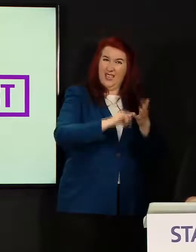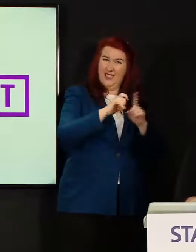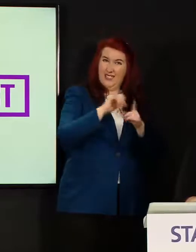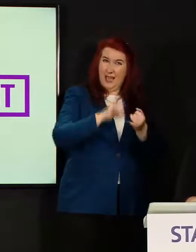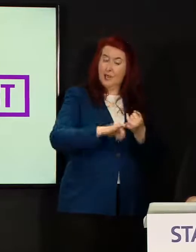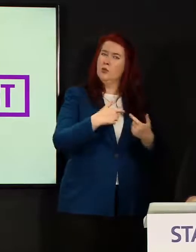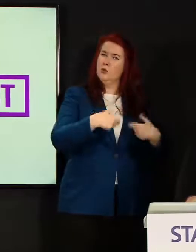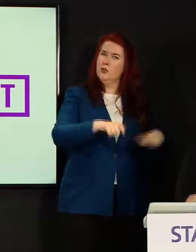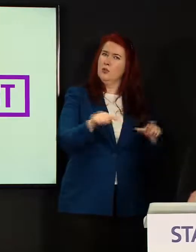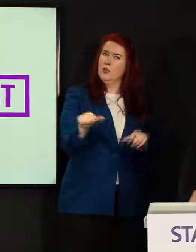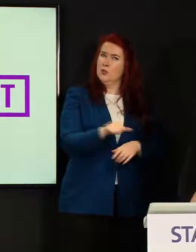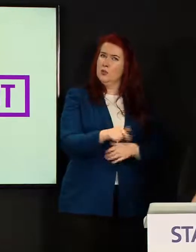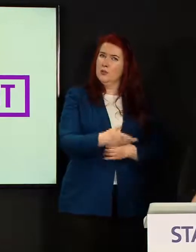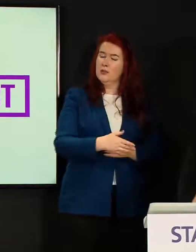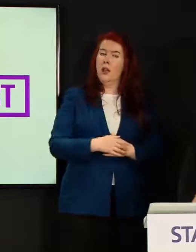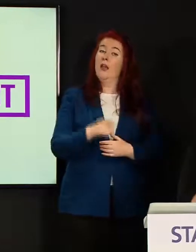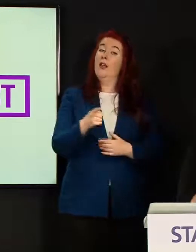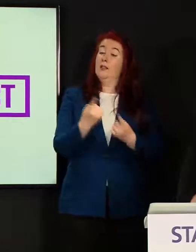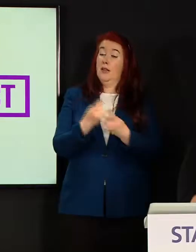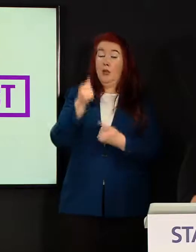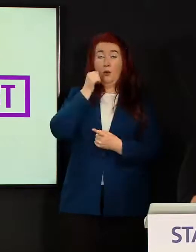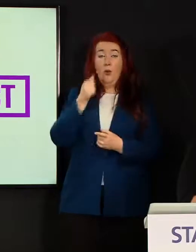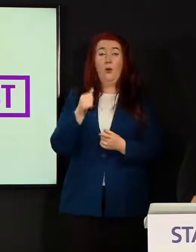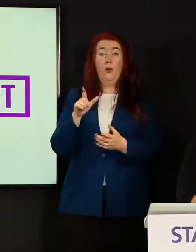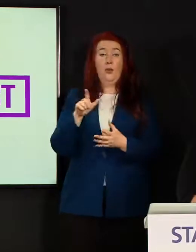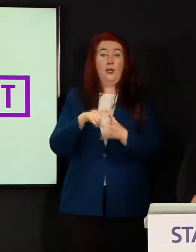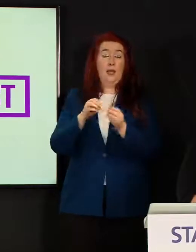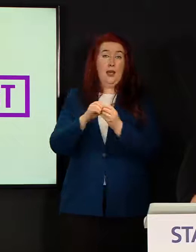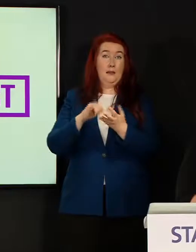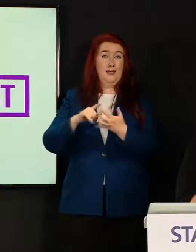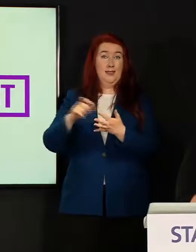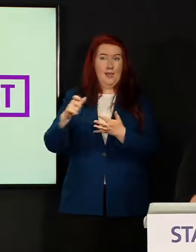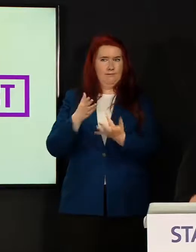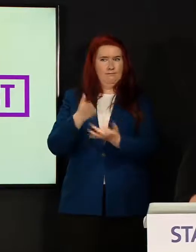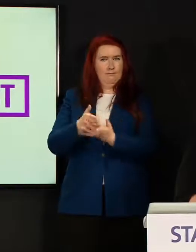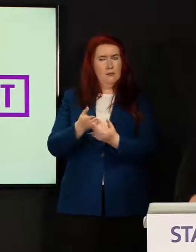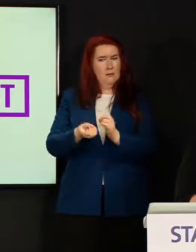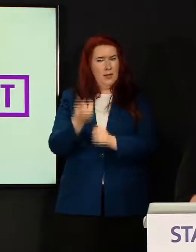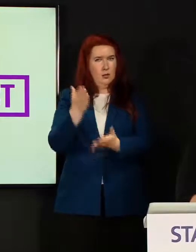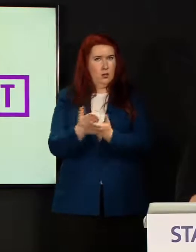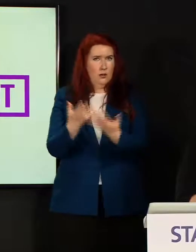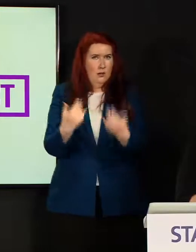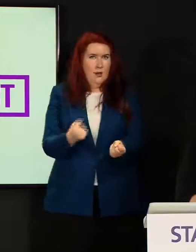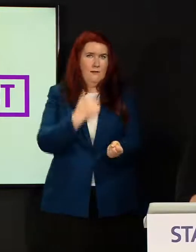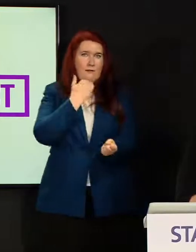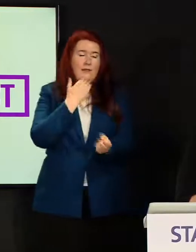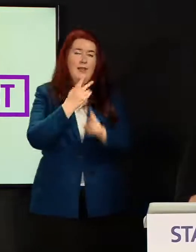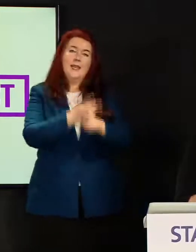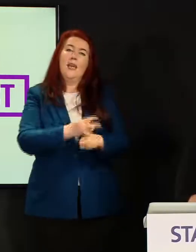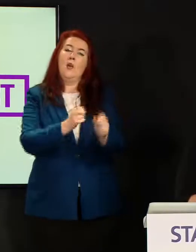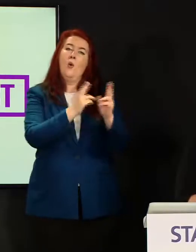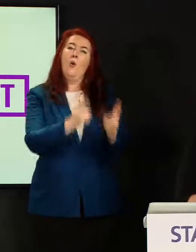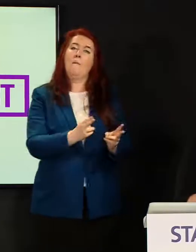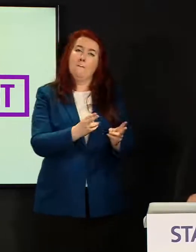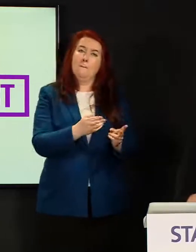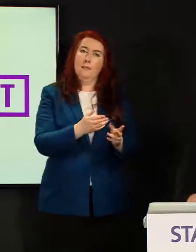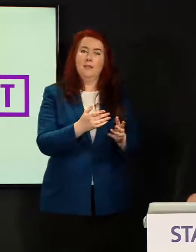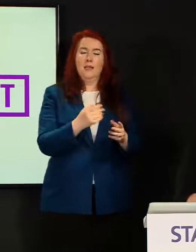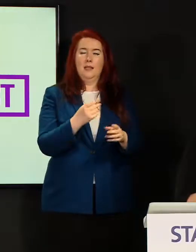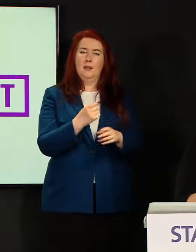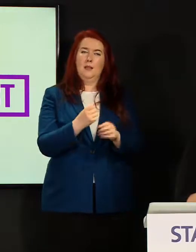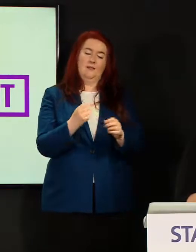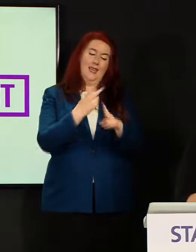something that the cabinet secretary has intervened on in terms of making sure that there is sufficient care at home for people